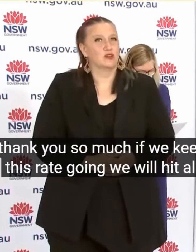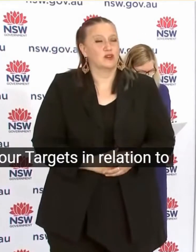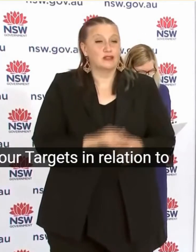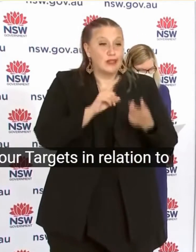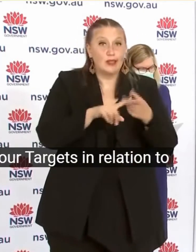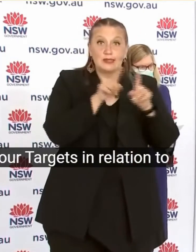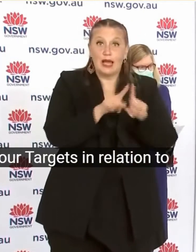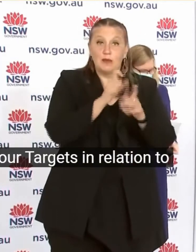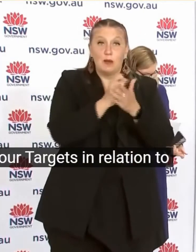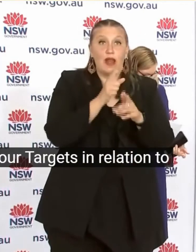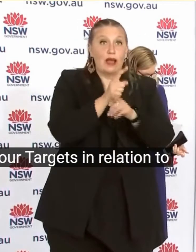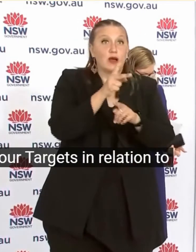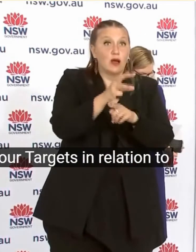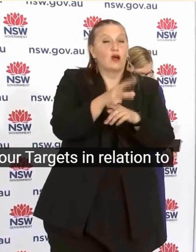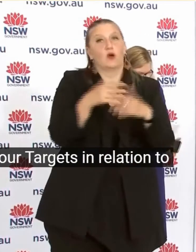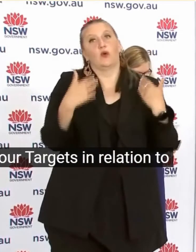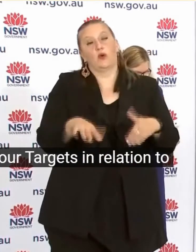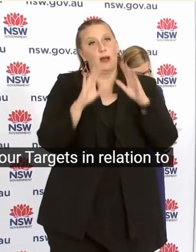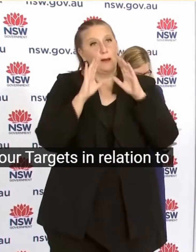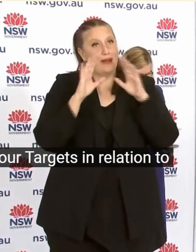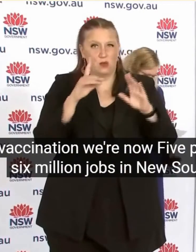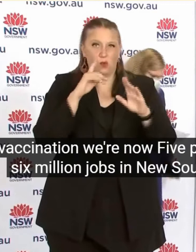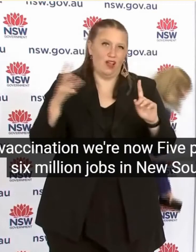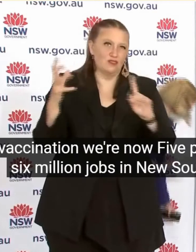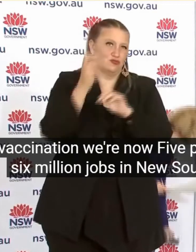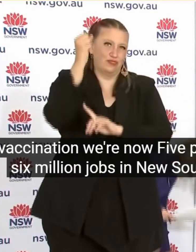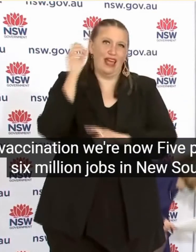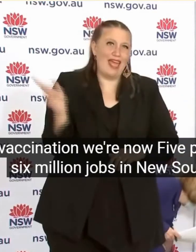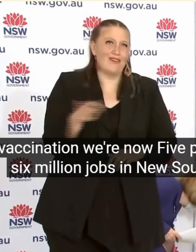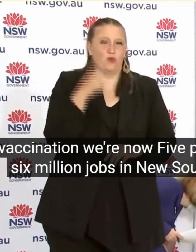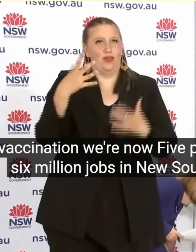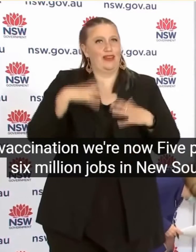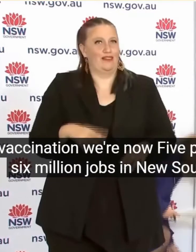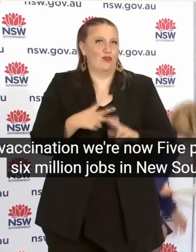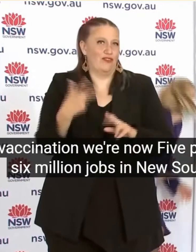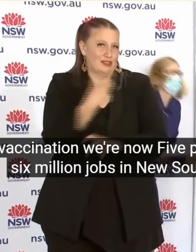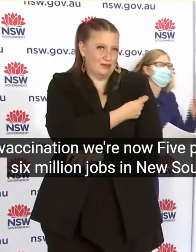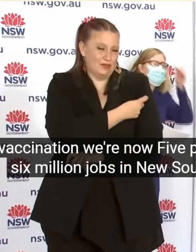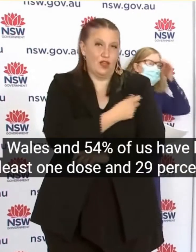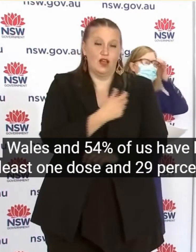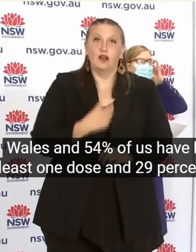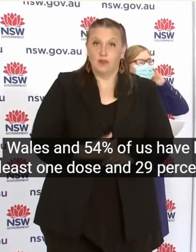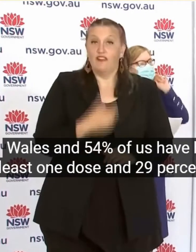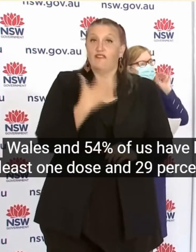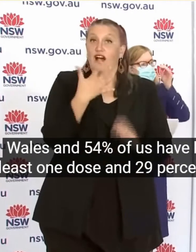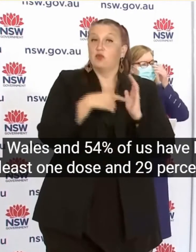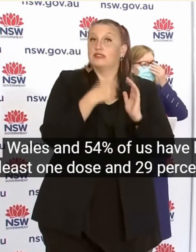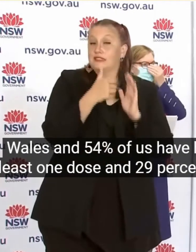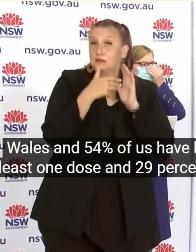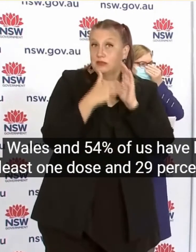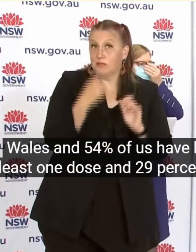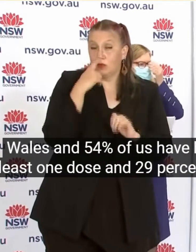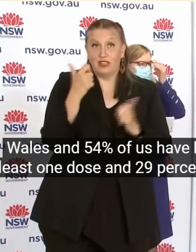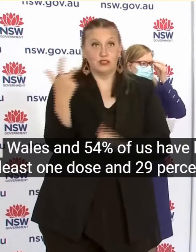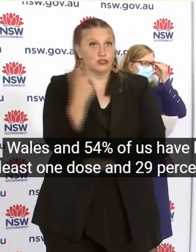to vaccination We're now at 5.6 million jabs in New South Wales And 54% of us have had at least one dose